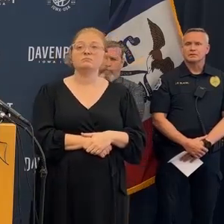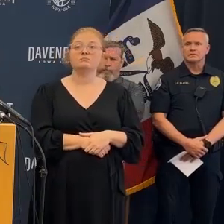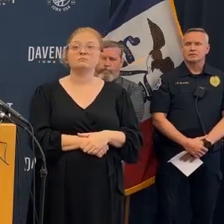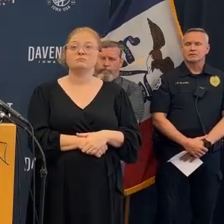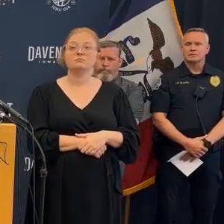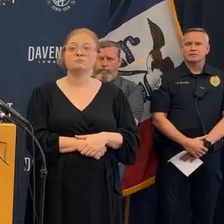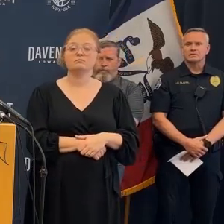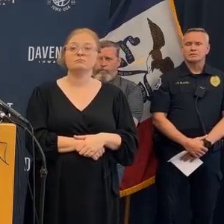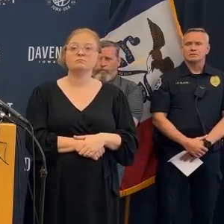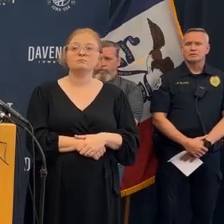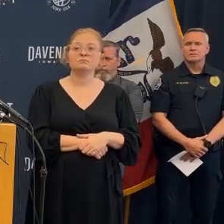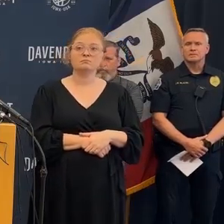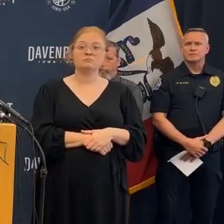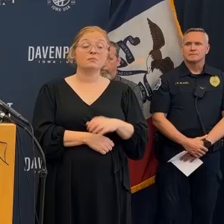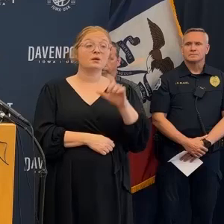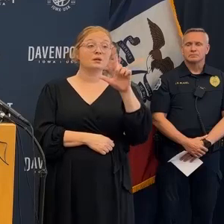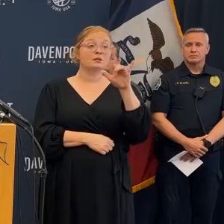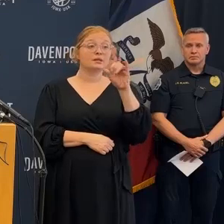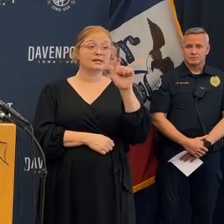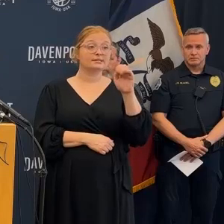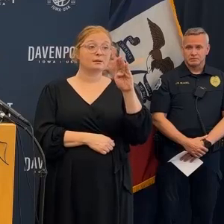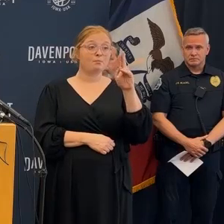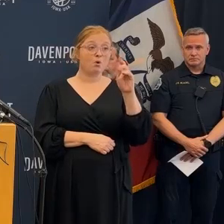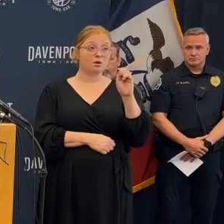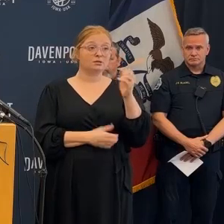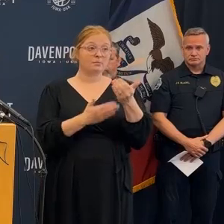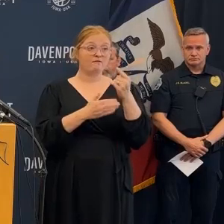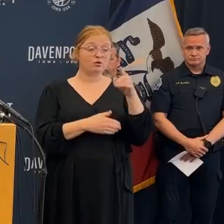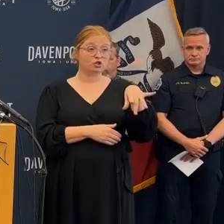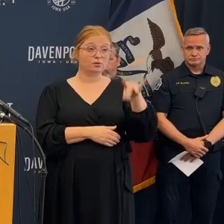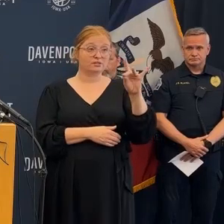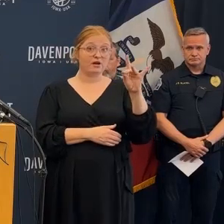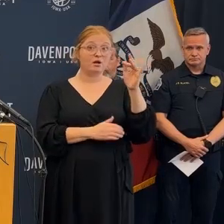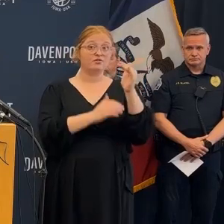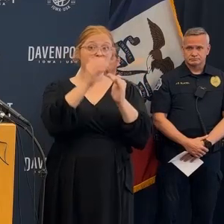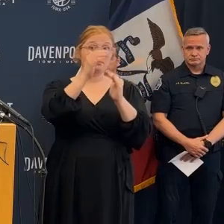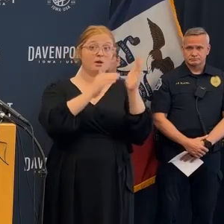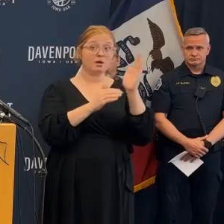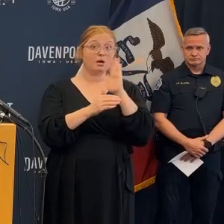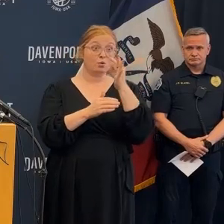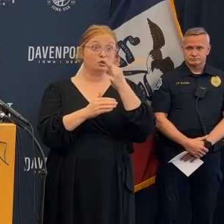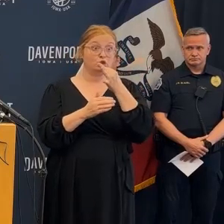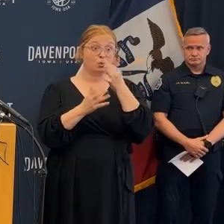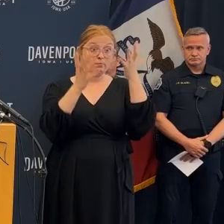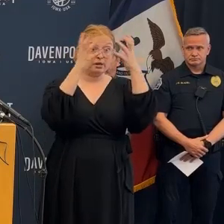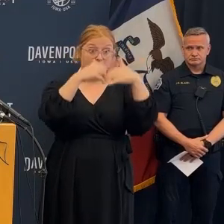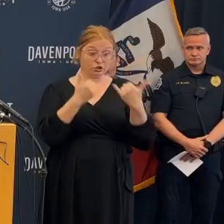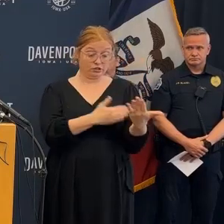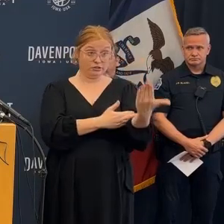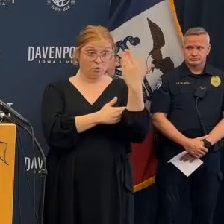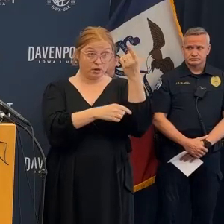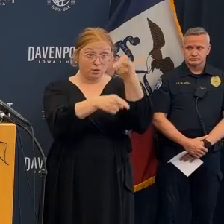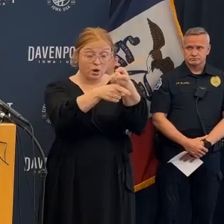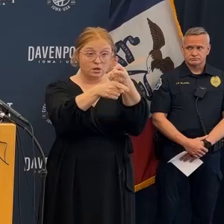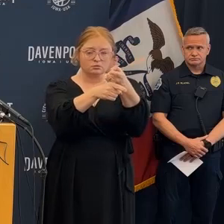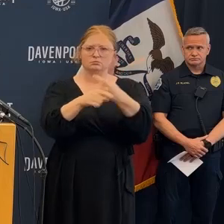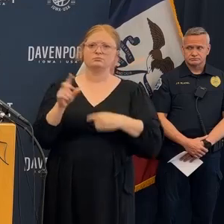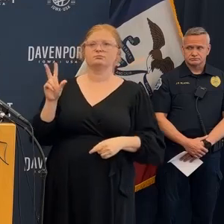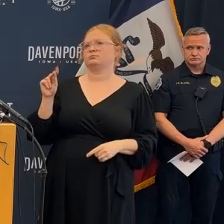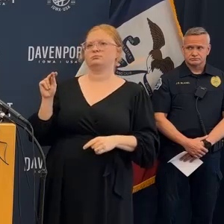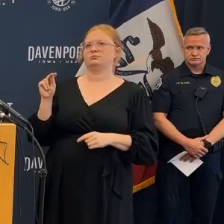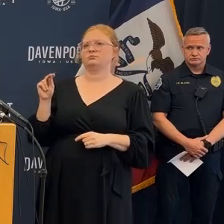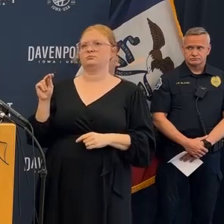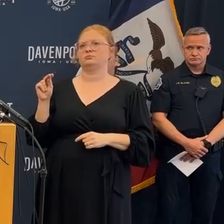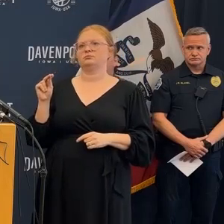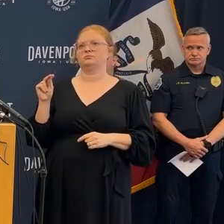good of a win as possible so that's kind of that's where I stand and they did explain a lot of things too that we didn't